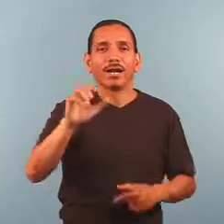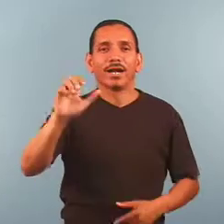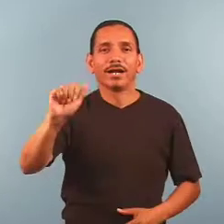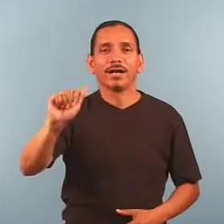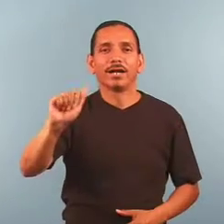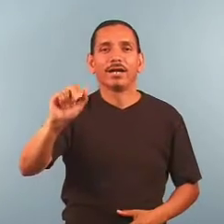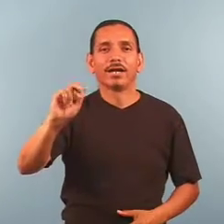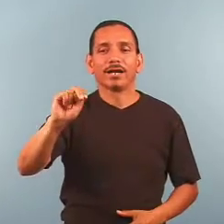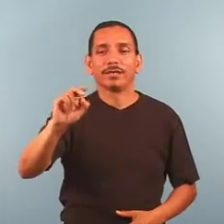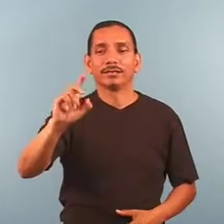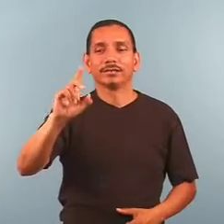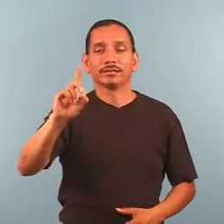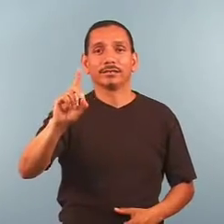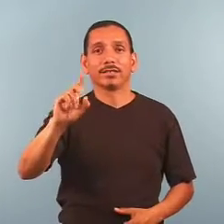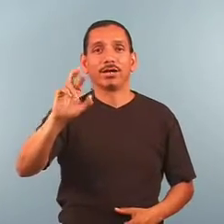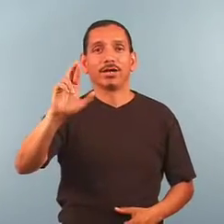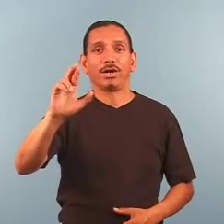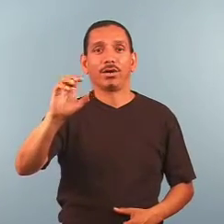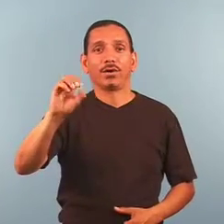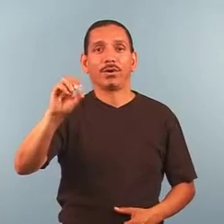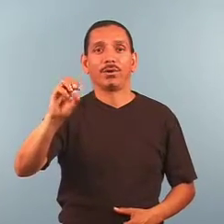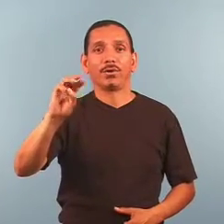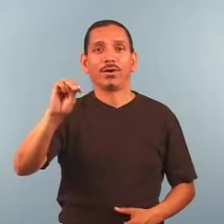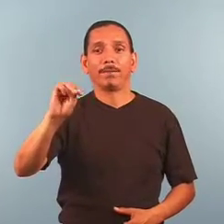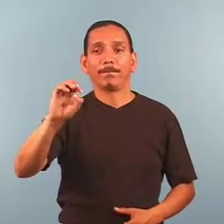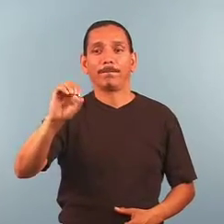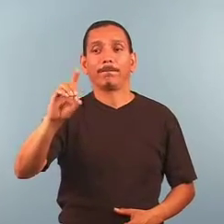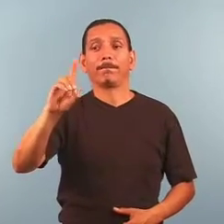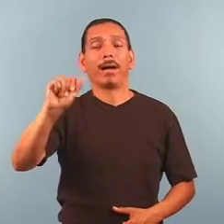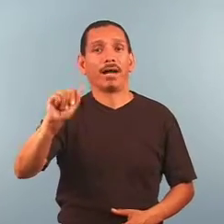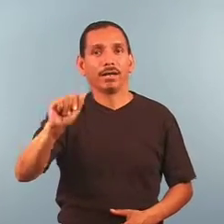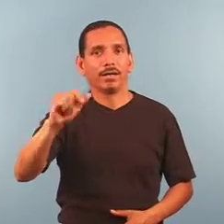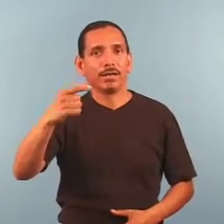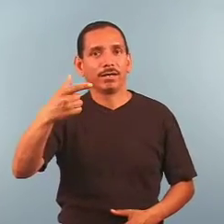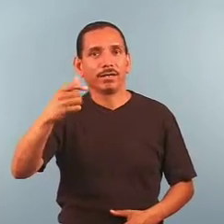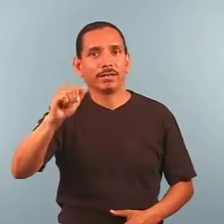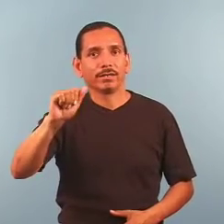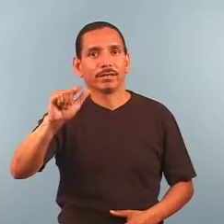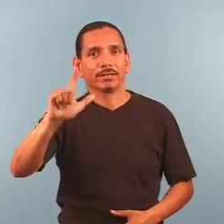to Andromeda Galaxy